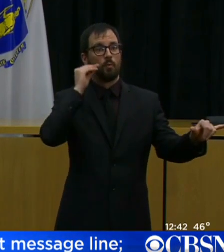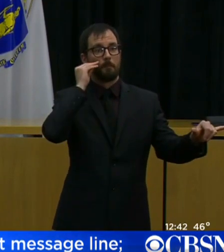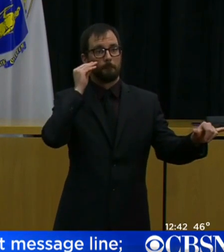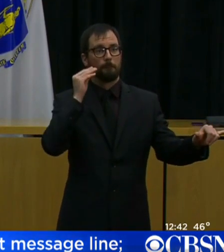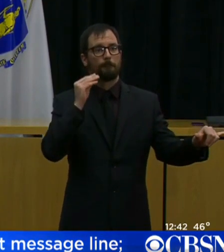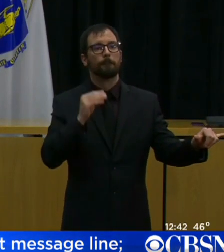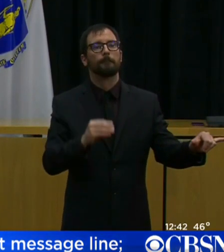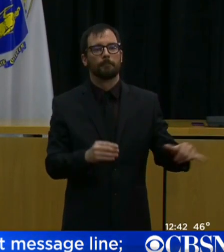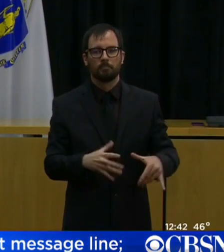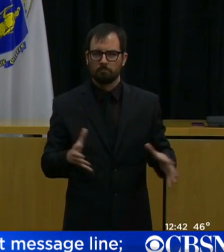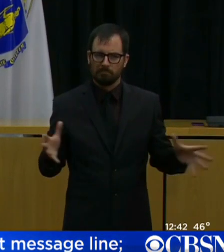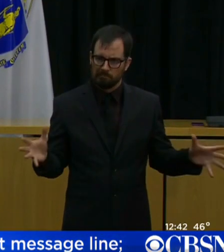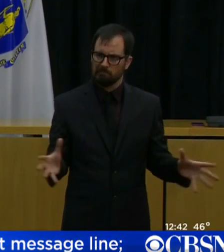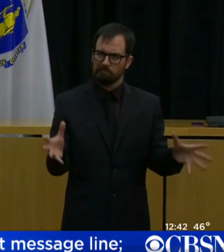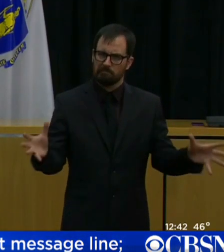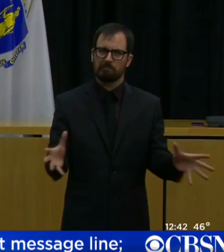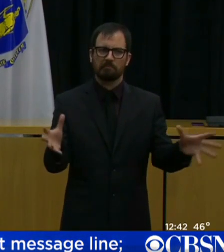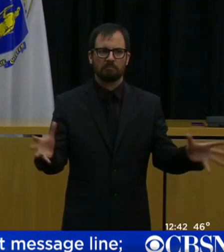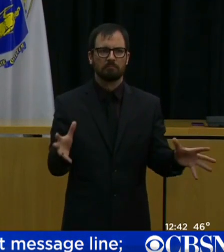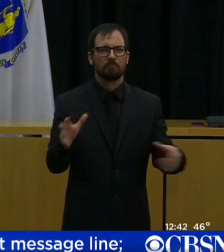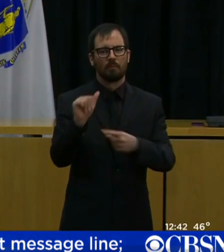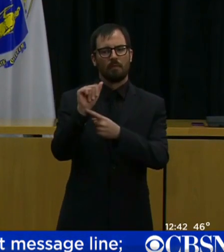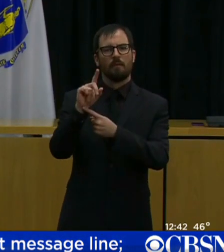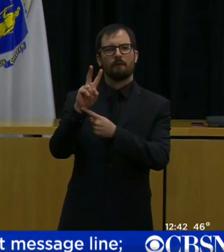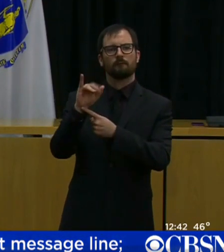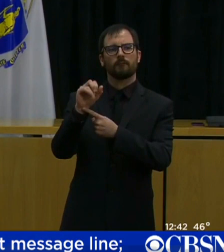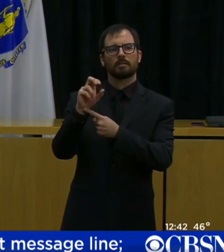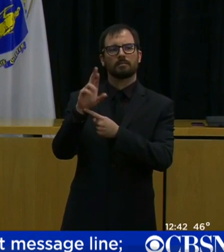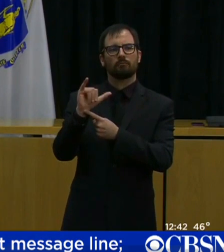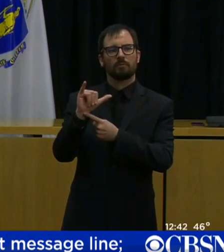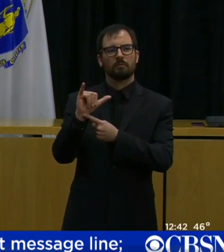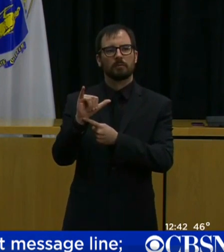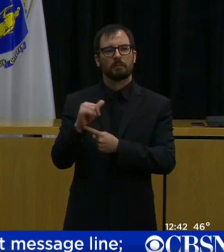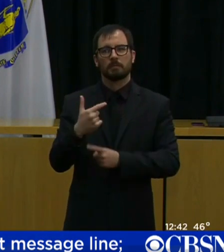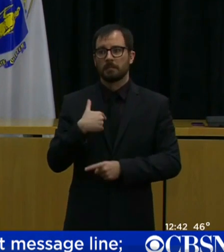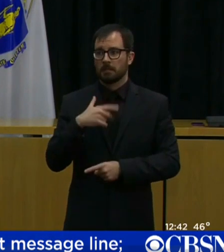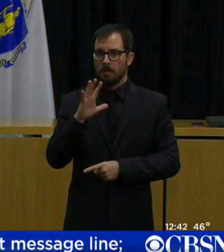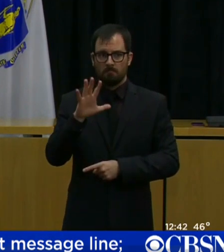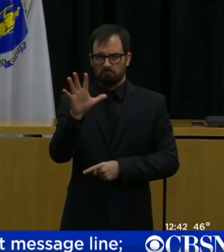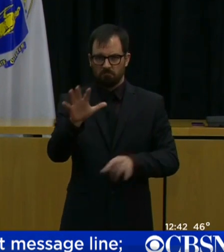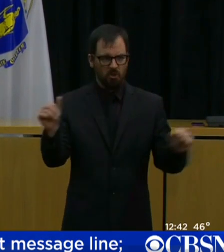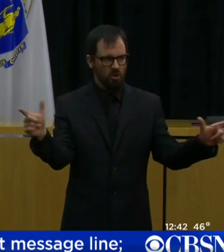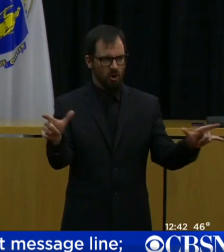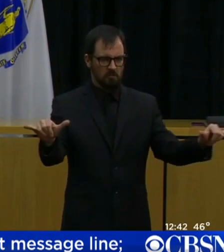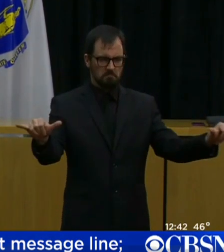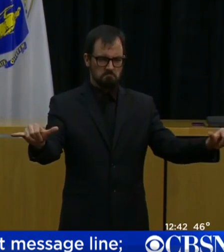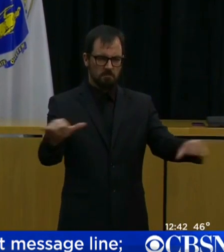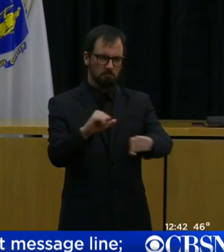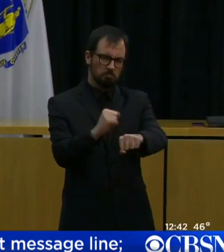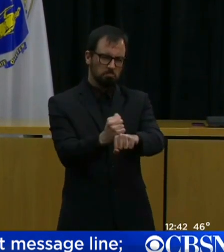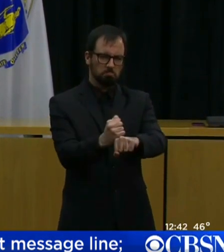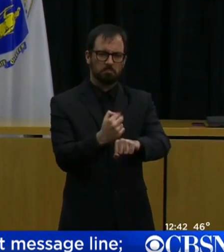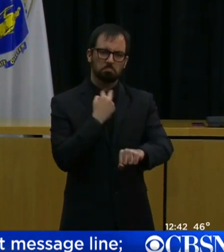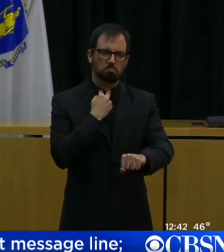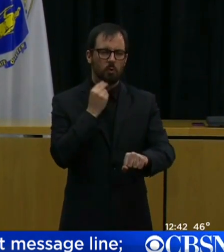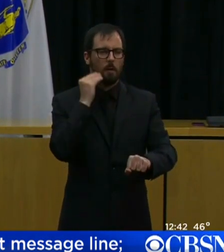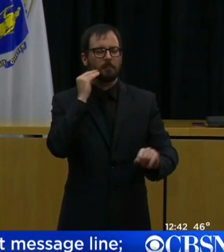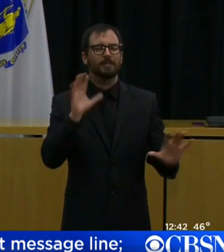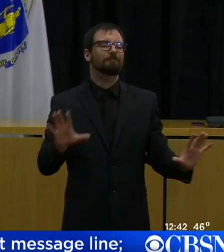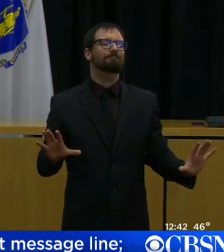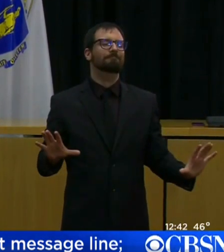shut people in their homes for days on end. I don't think it's good for public health. I don't think it's the right decision.